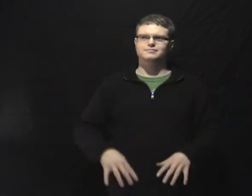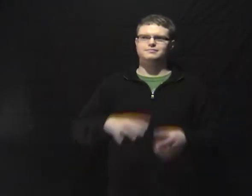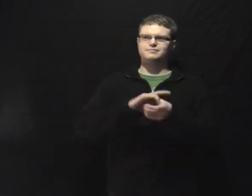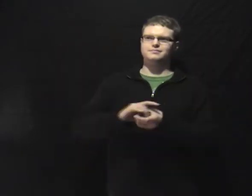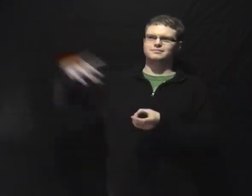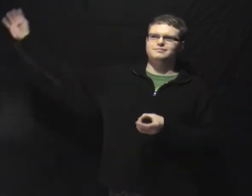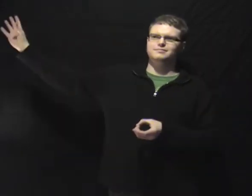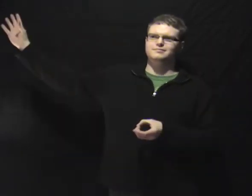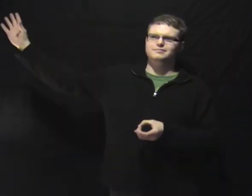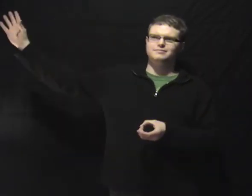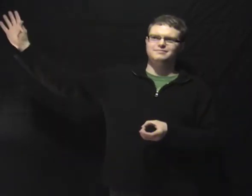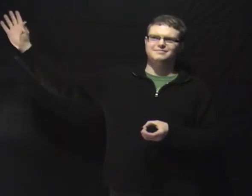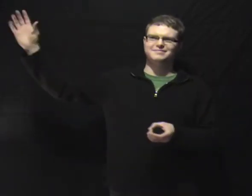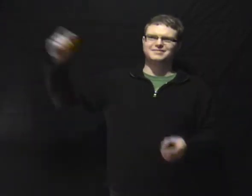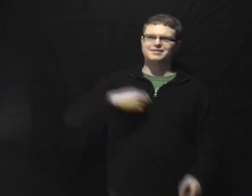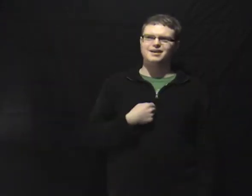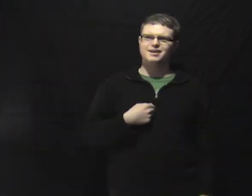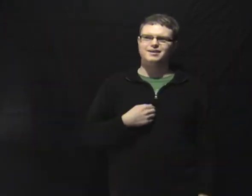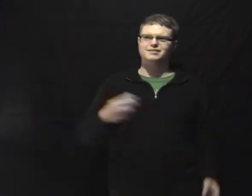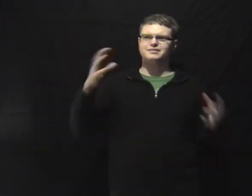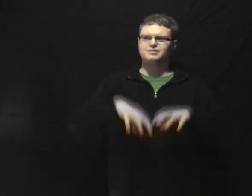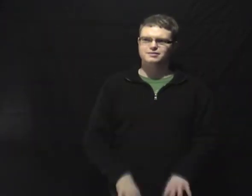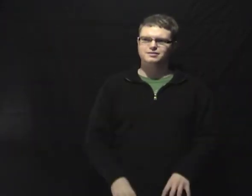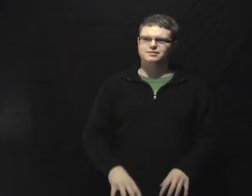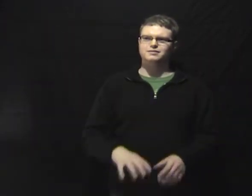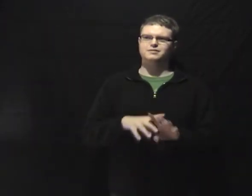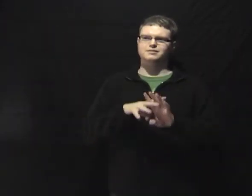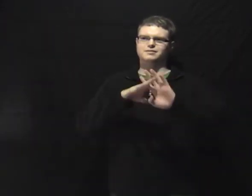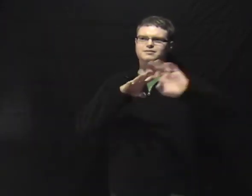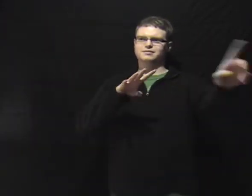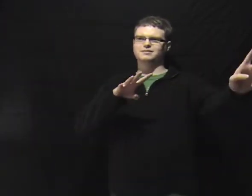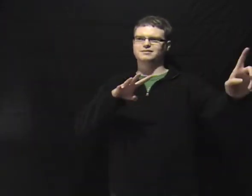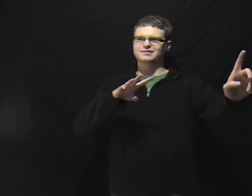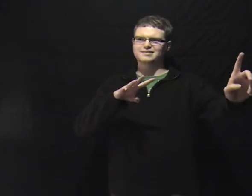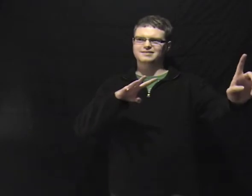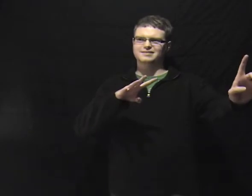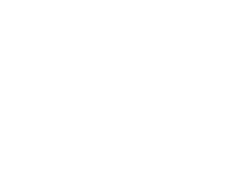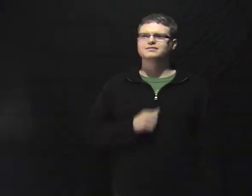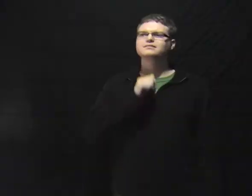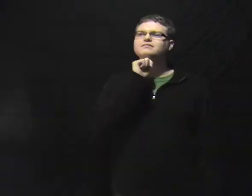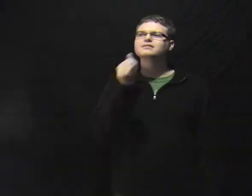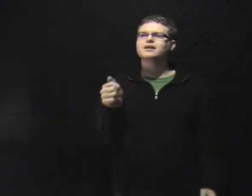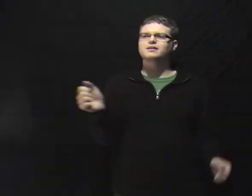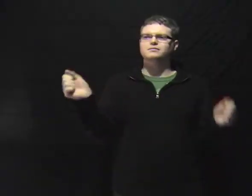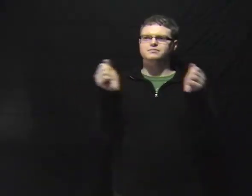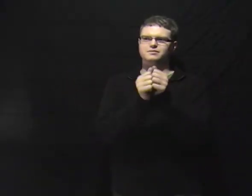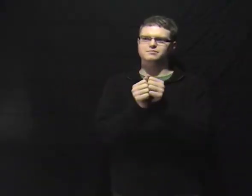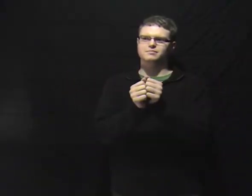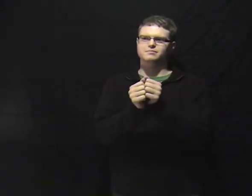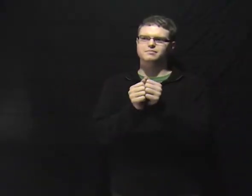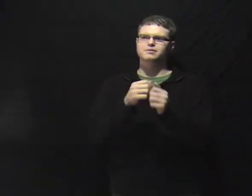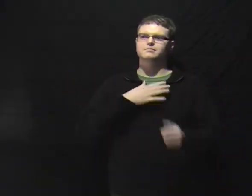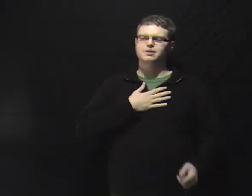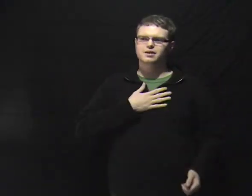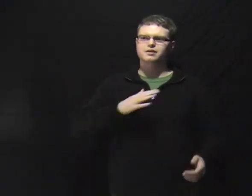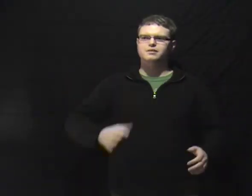leave I won't let you leave Not to my revival